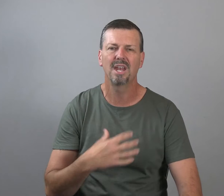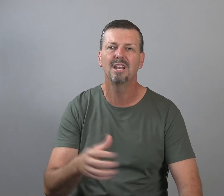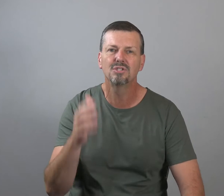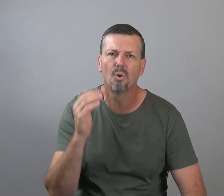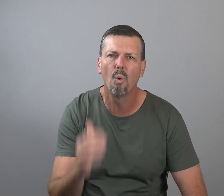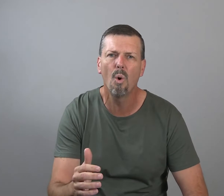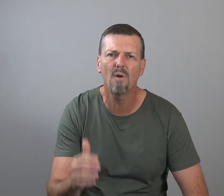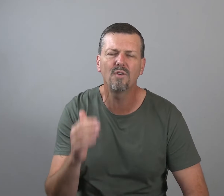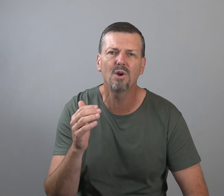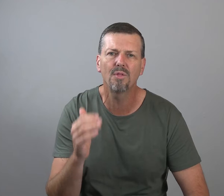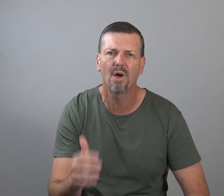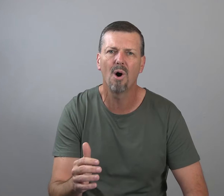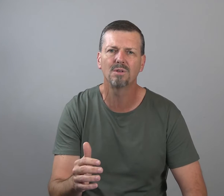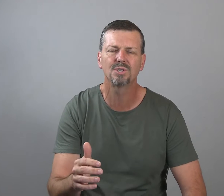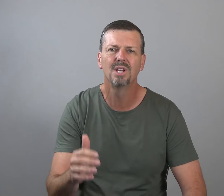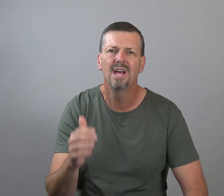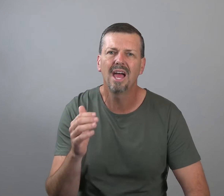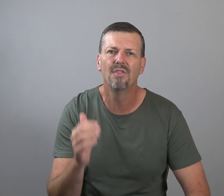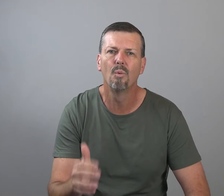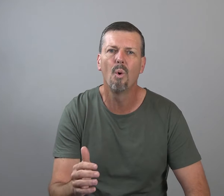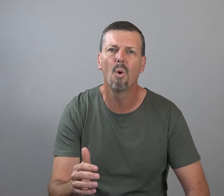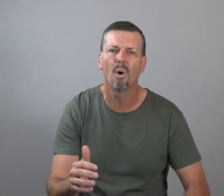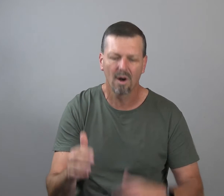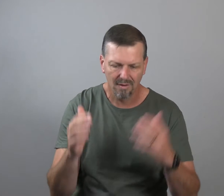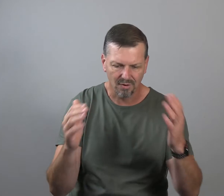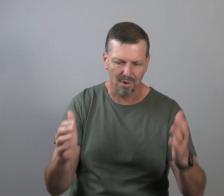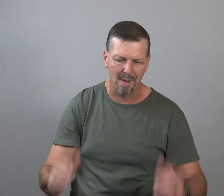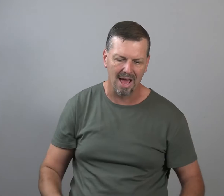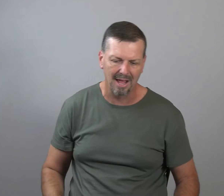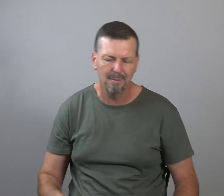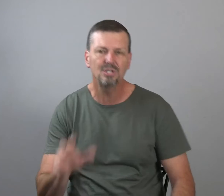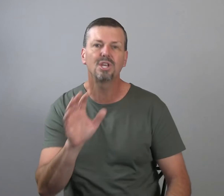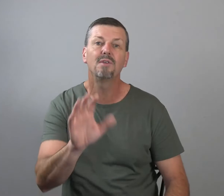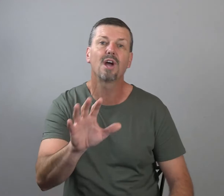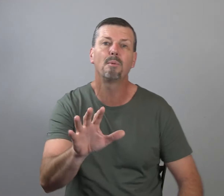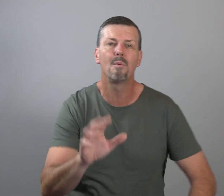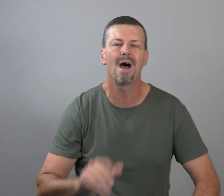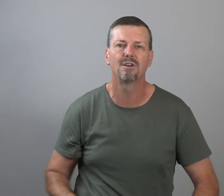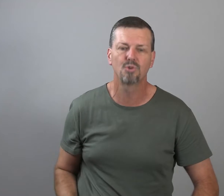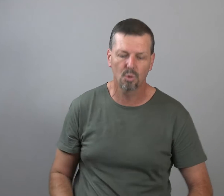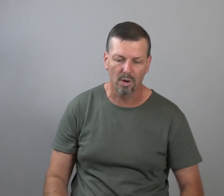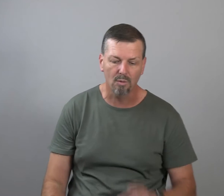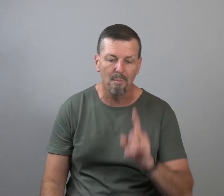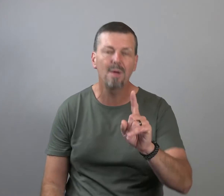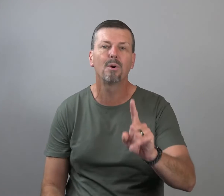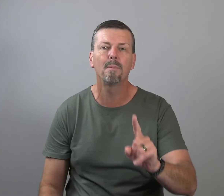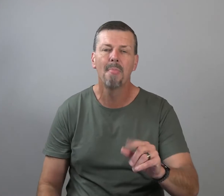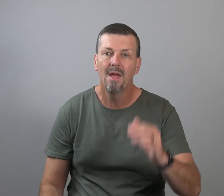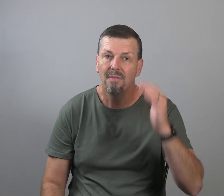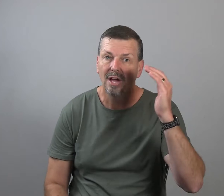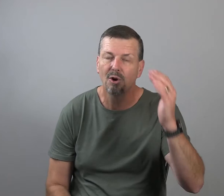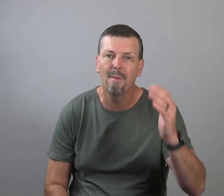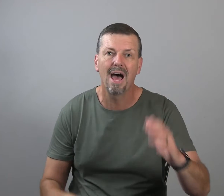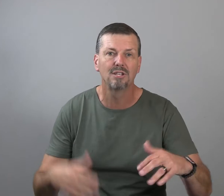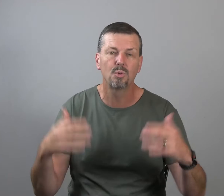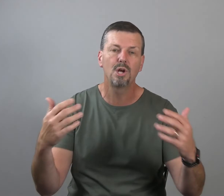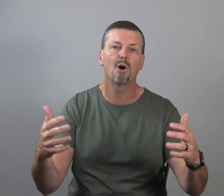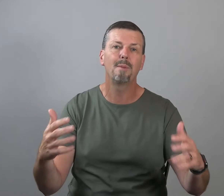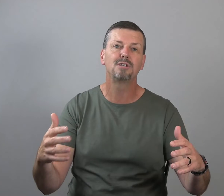It is the war for your thoughts and the war for your mind. Now, let me just give you a couple of reminders real quick. Remember that your mind, as we talk about